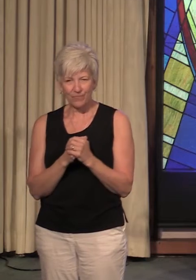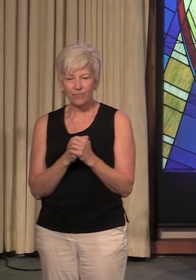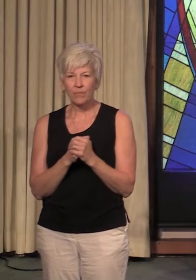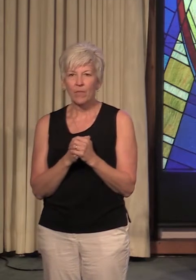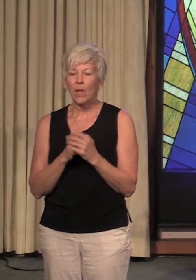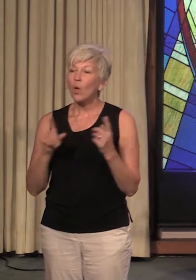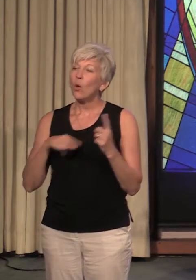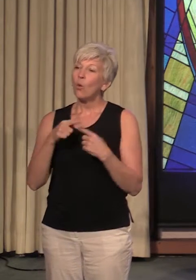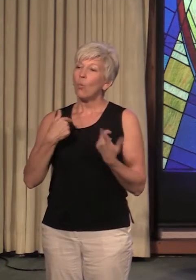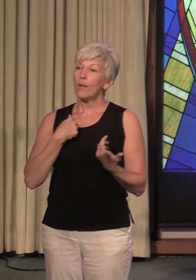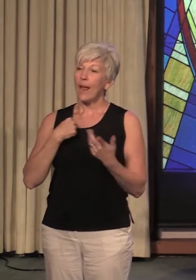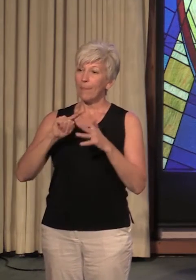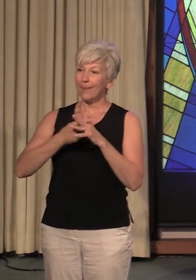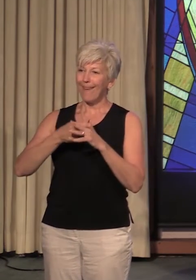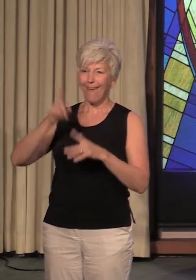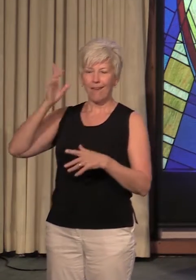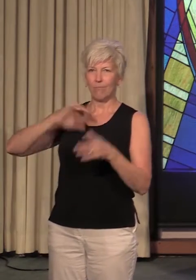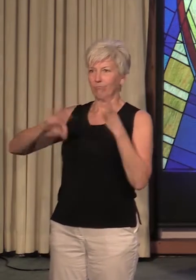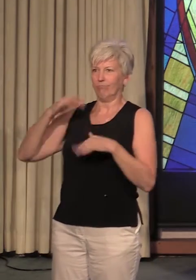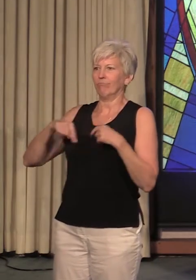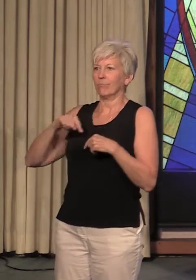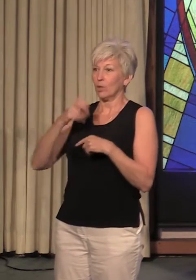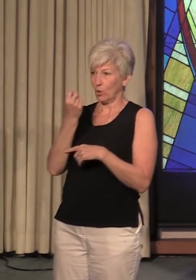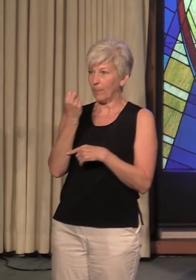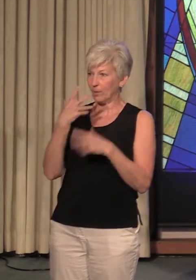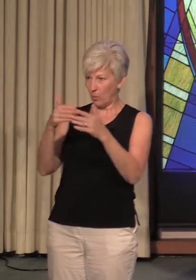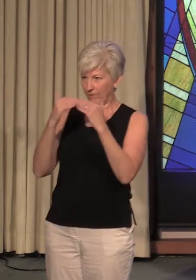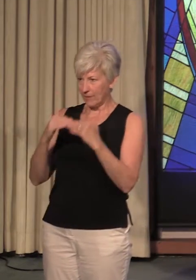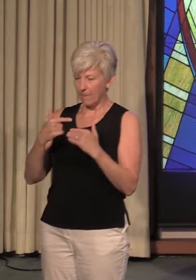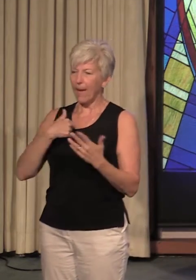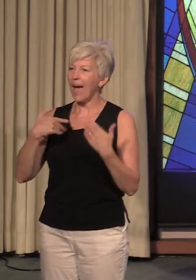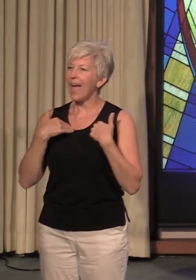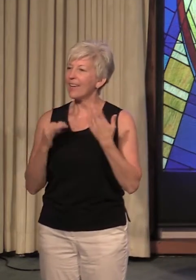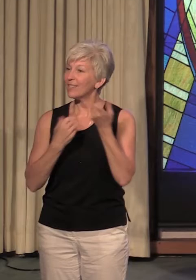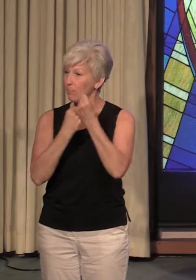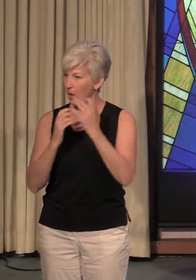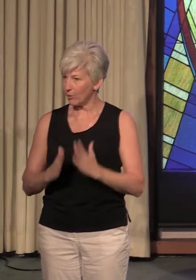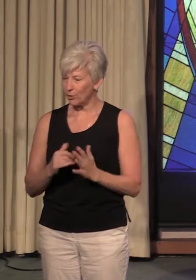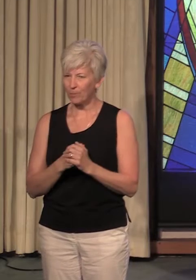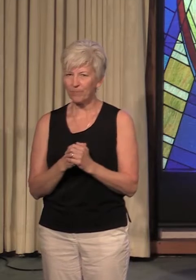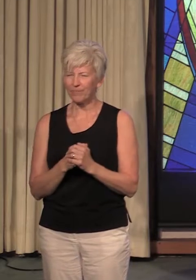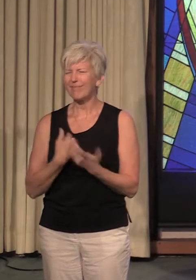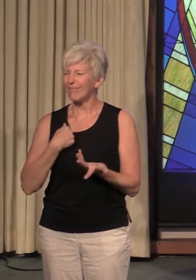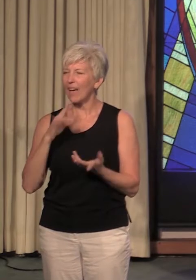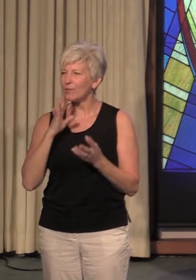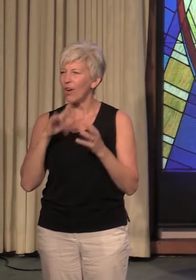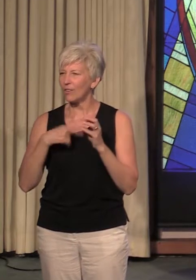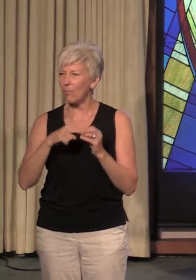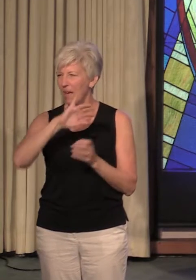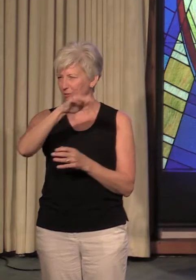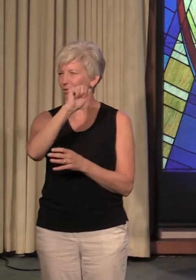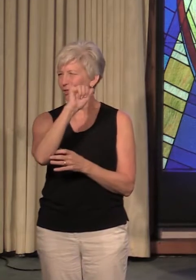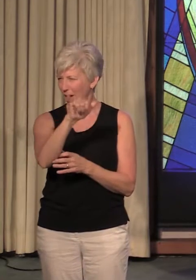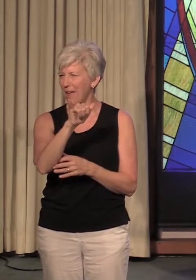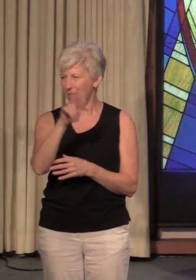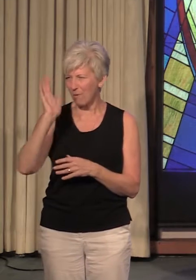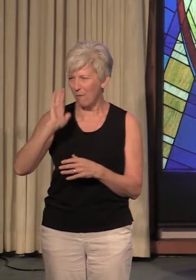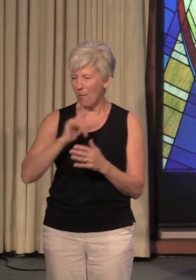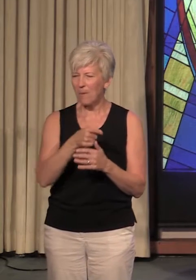When I began 12 Step back in Florida, I had a sponsor. I've talked about Jay once or twice.